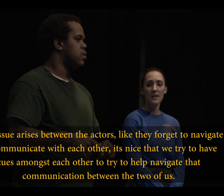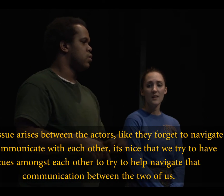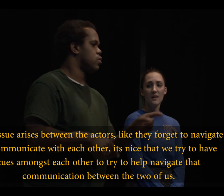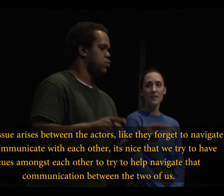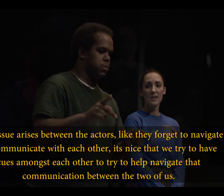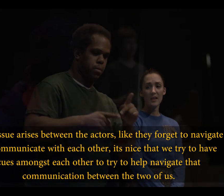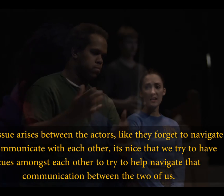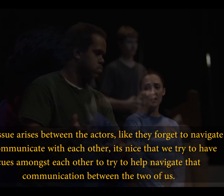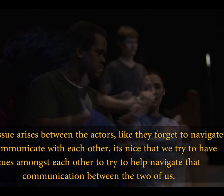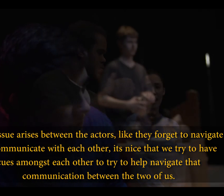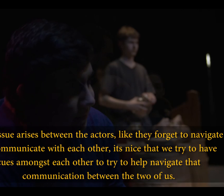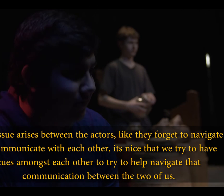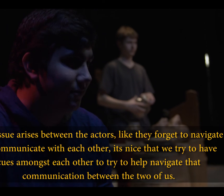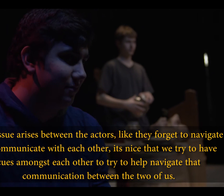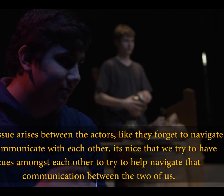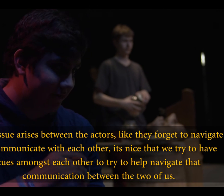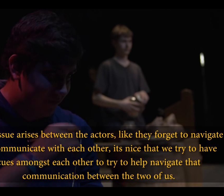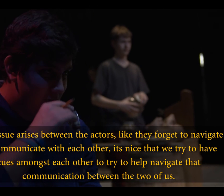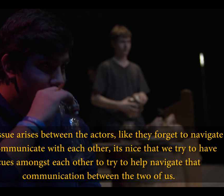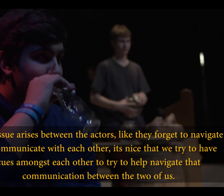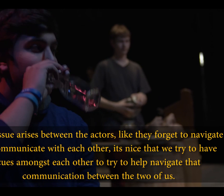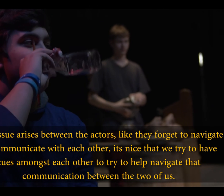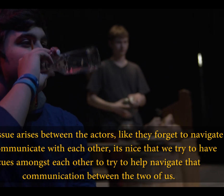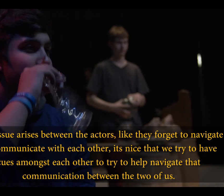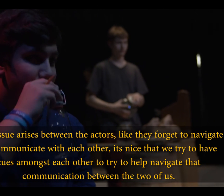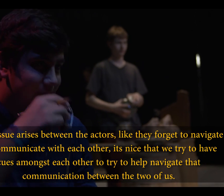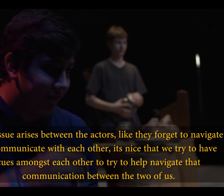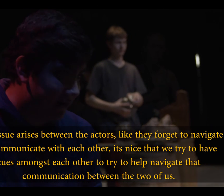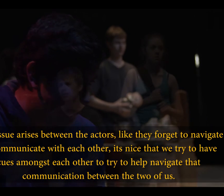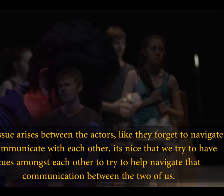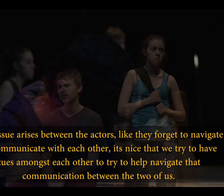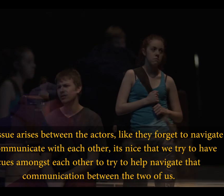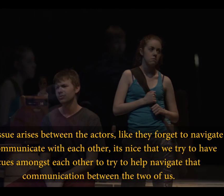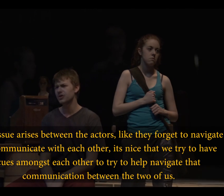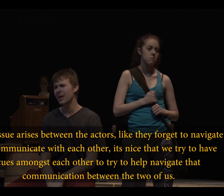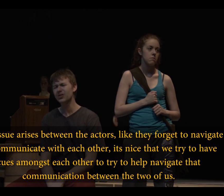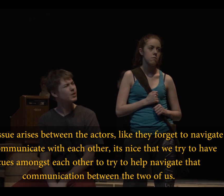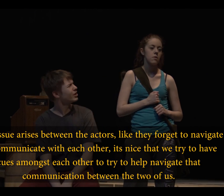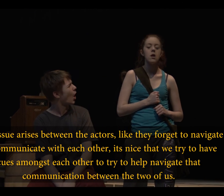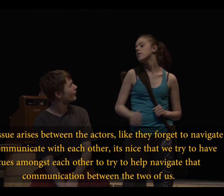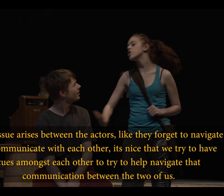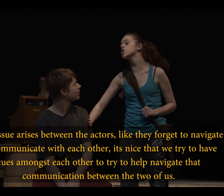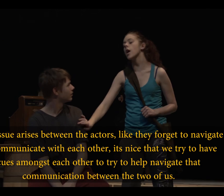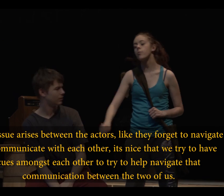the actors, if they forget how to navigate or communicate with each other,